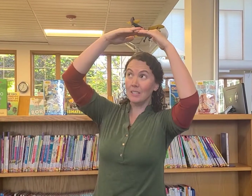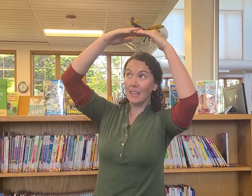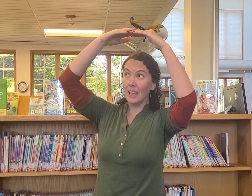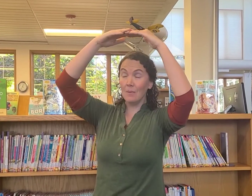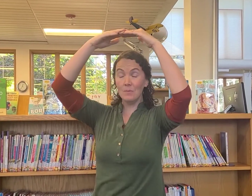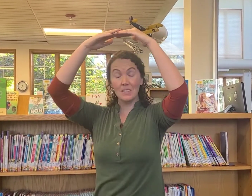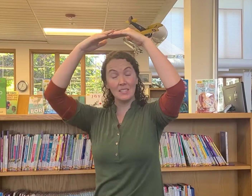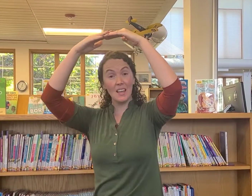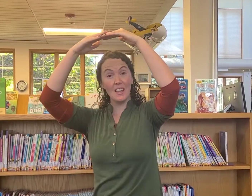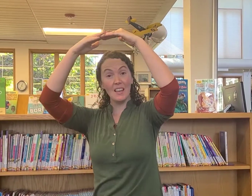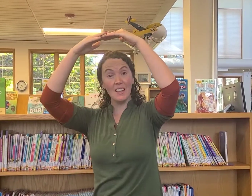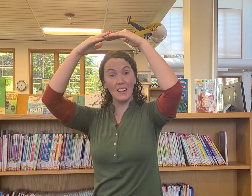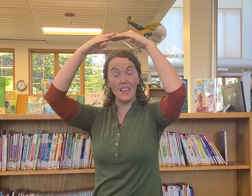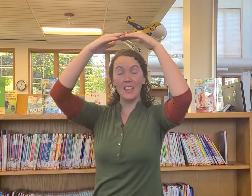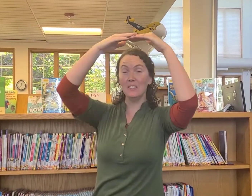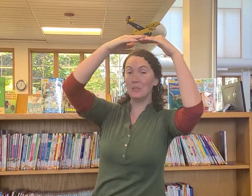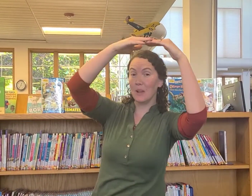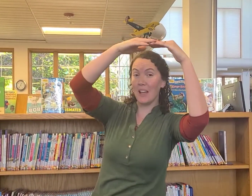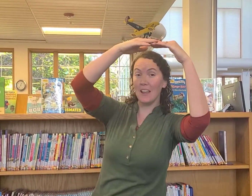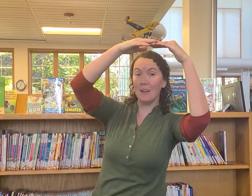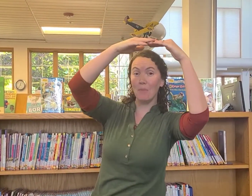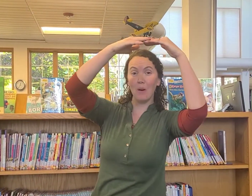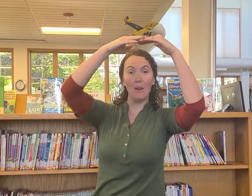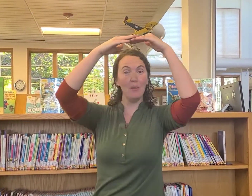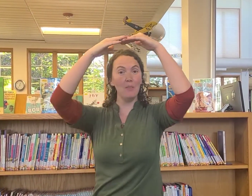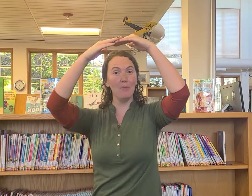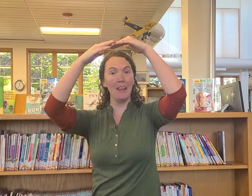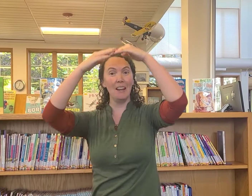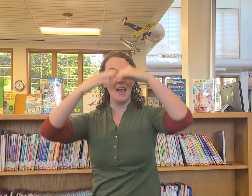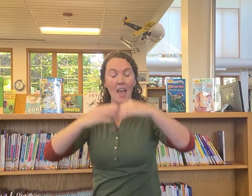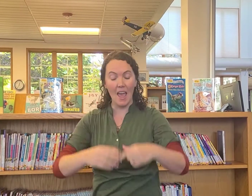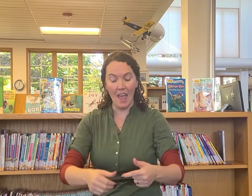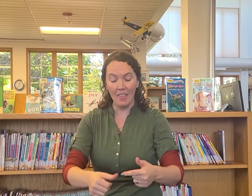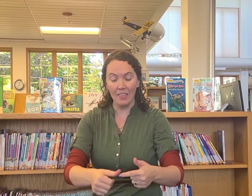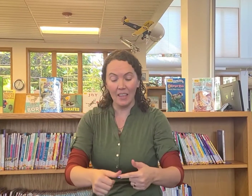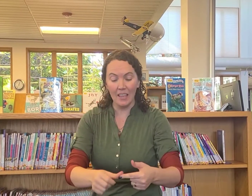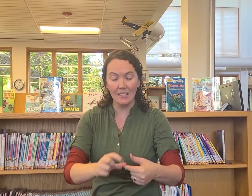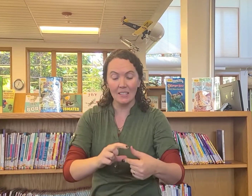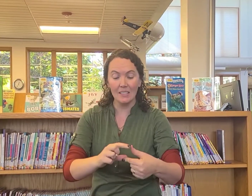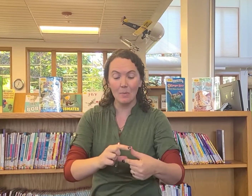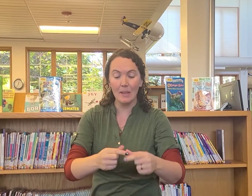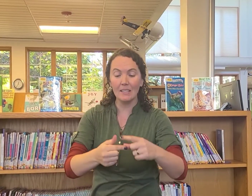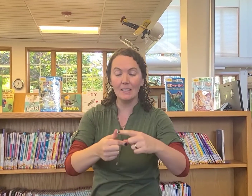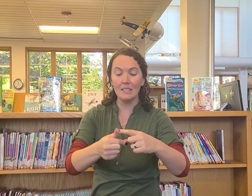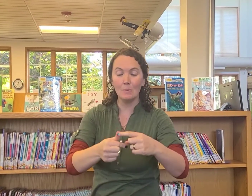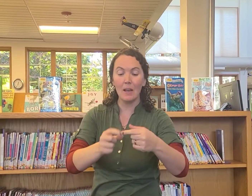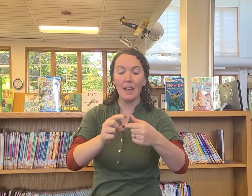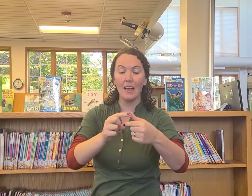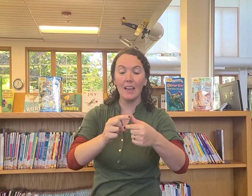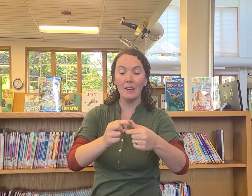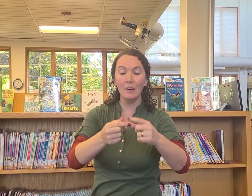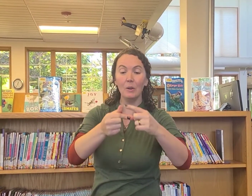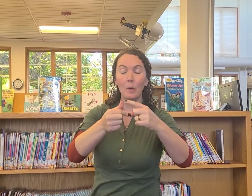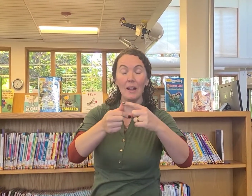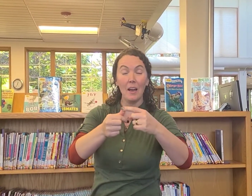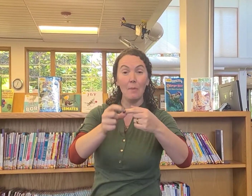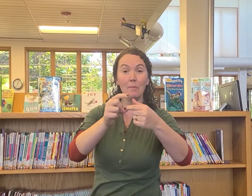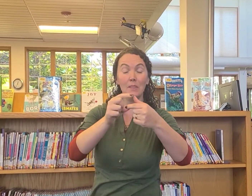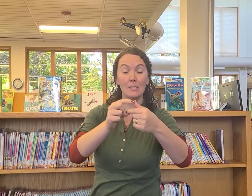came the sun and dried up all the rain. And the itsy bitsy spider went up the